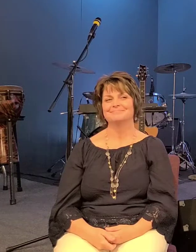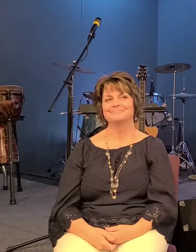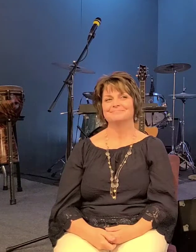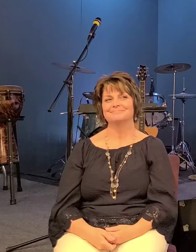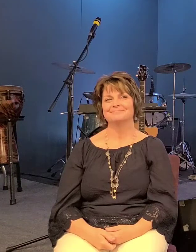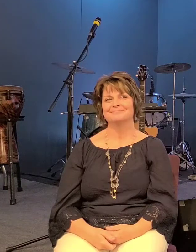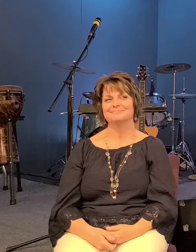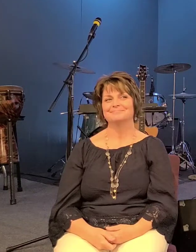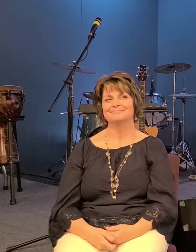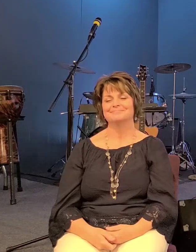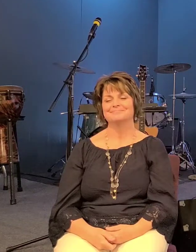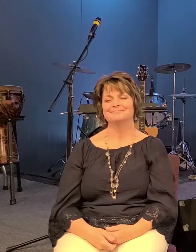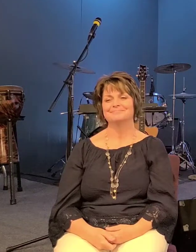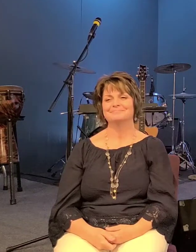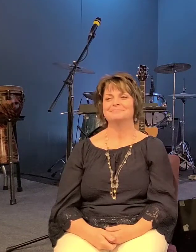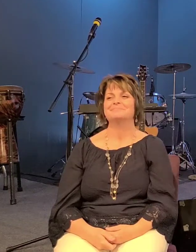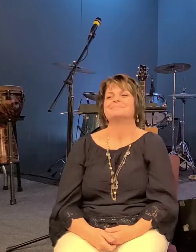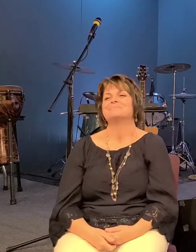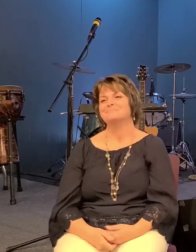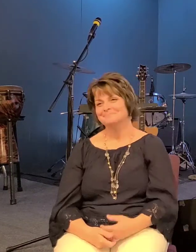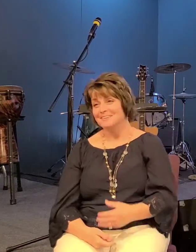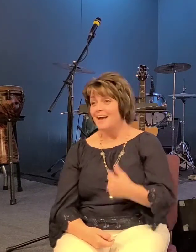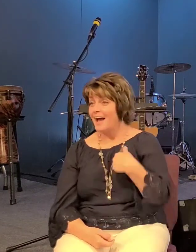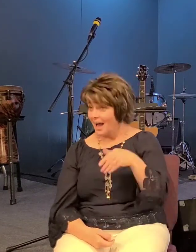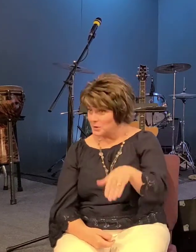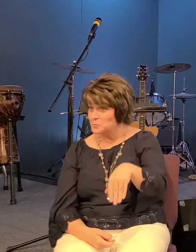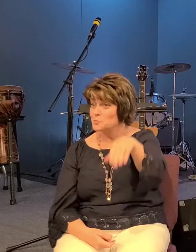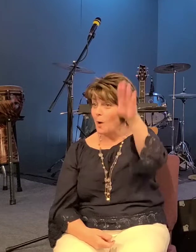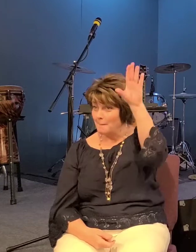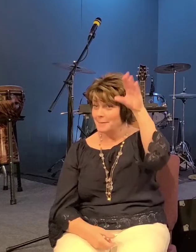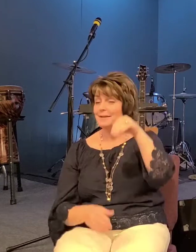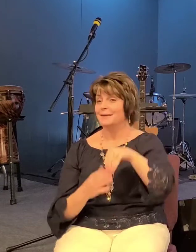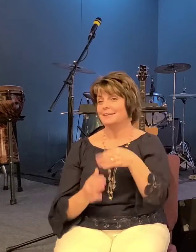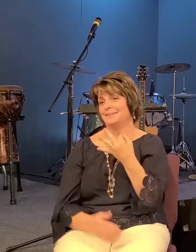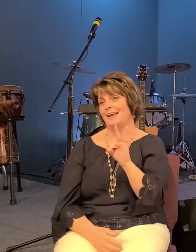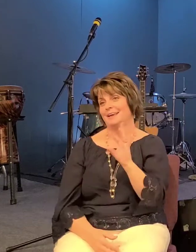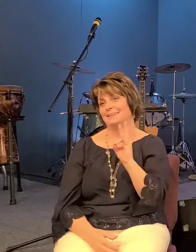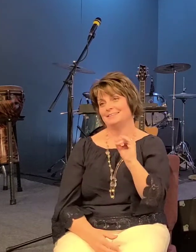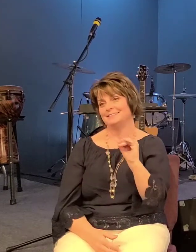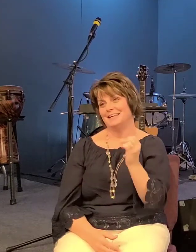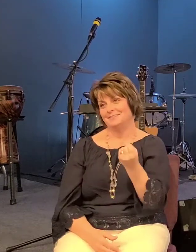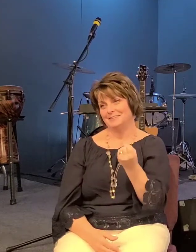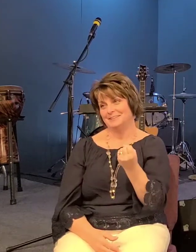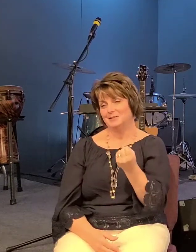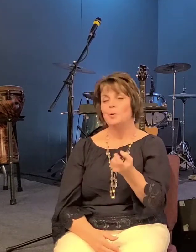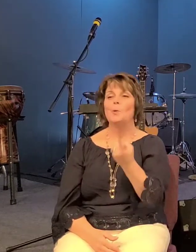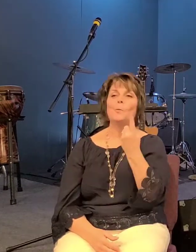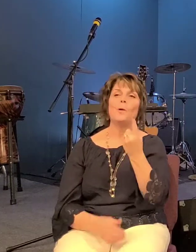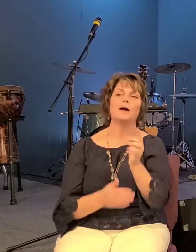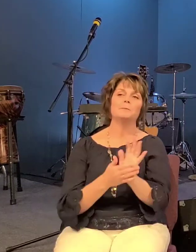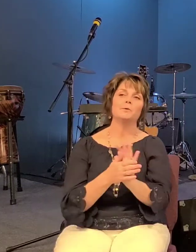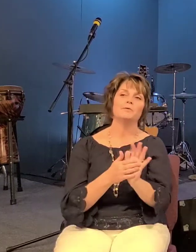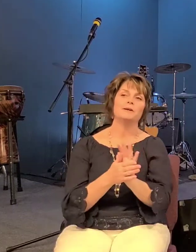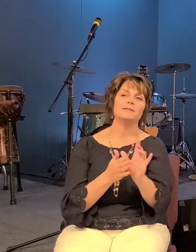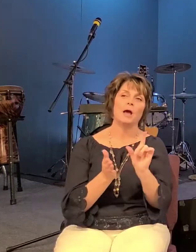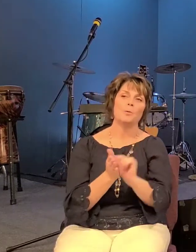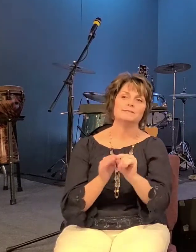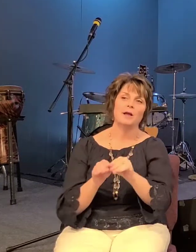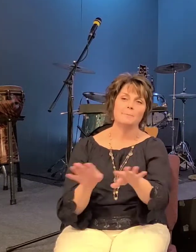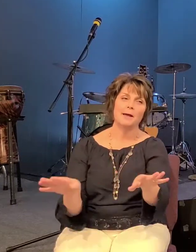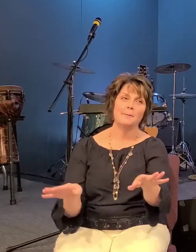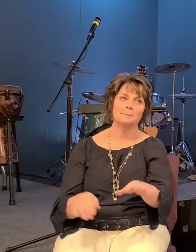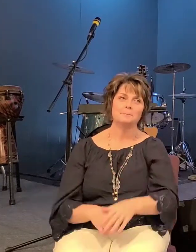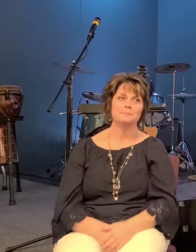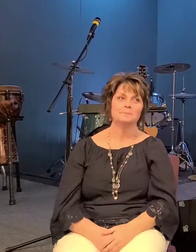now i i grew up in the 70s and so there were a few movies that came out one of them in particular was this this